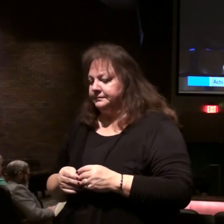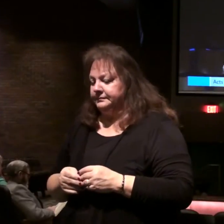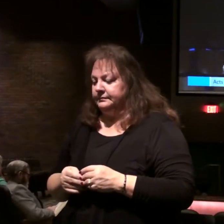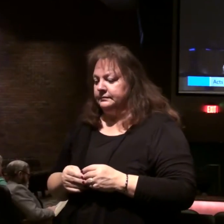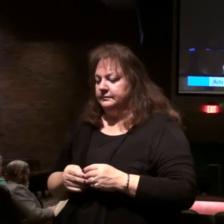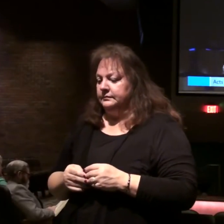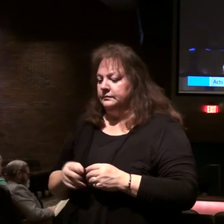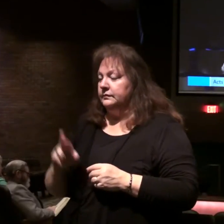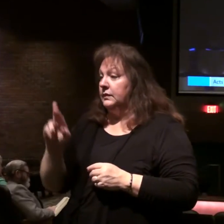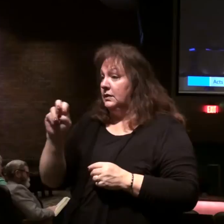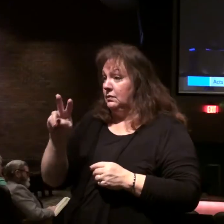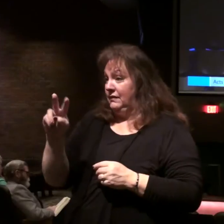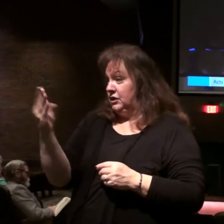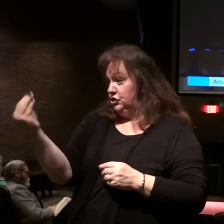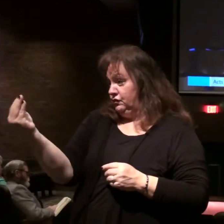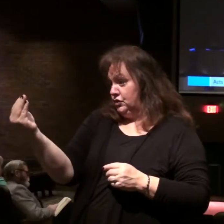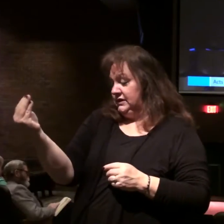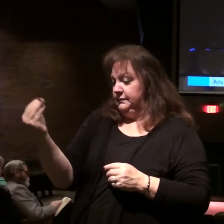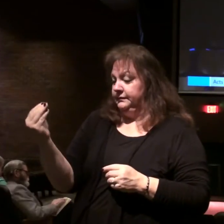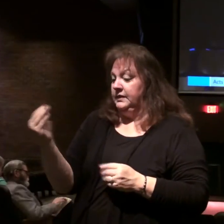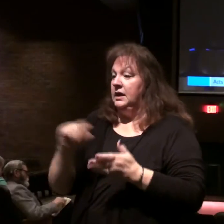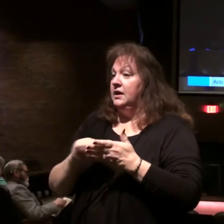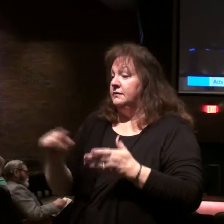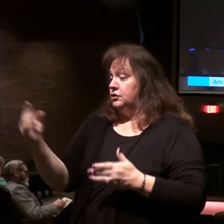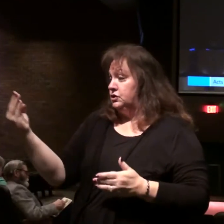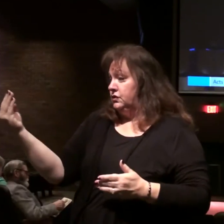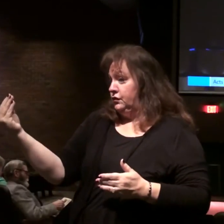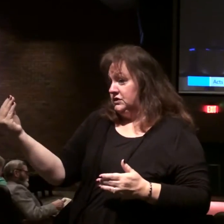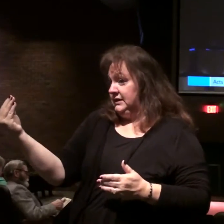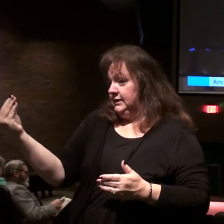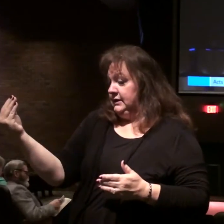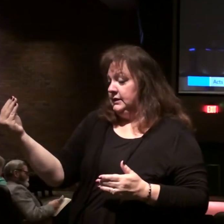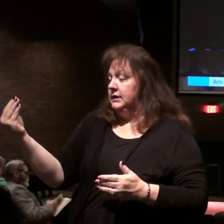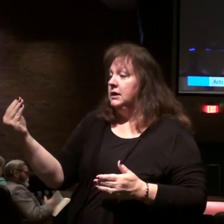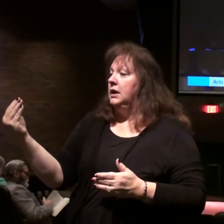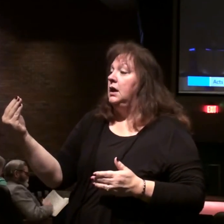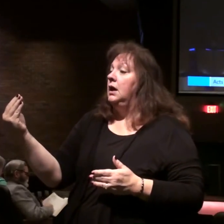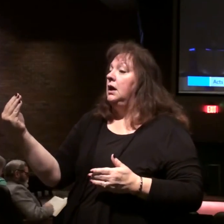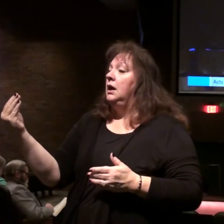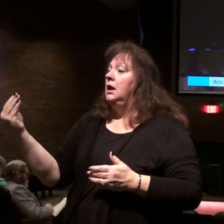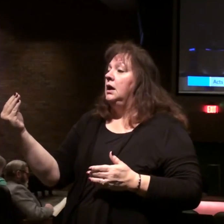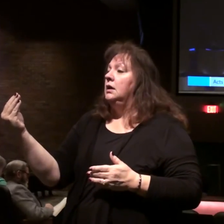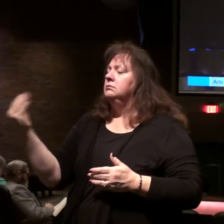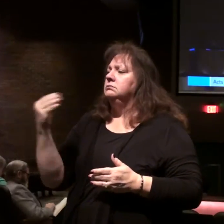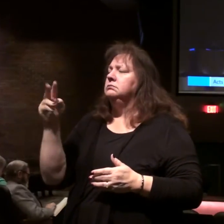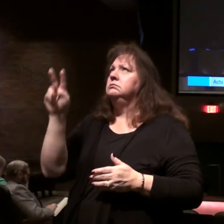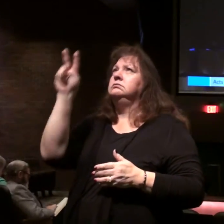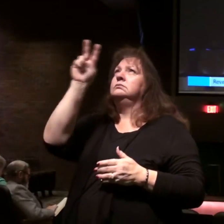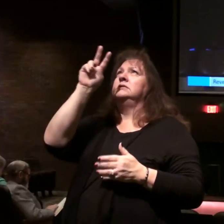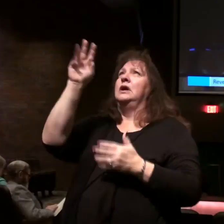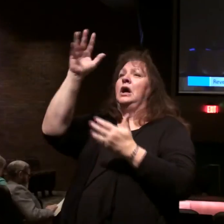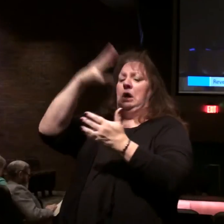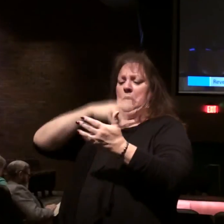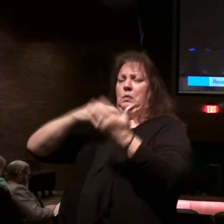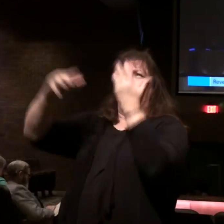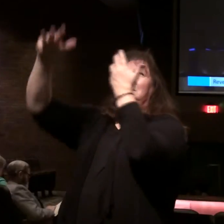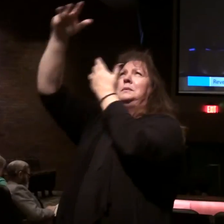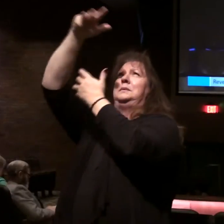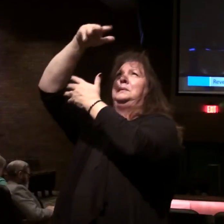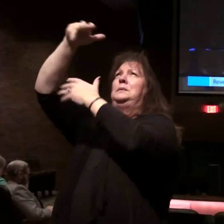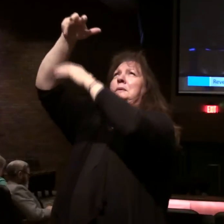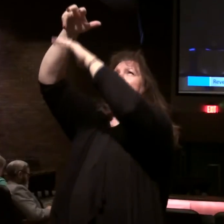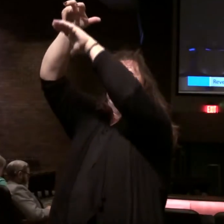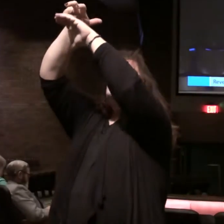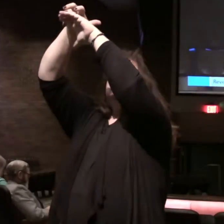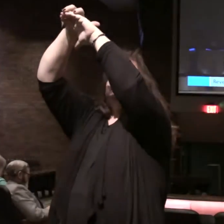So back in Revelation 14, verse 14, then behold, I looked and behold a white cloud sitting